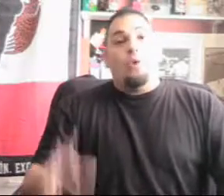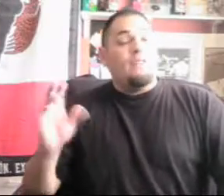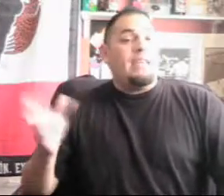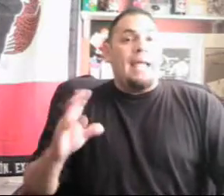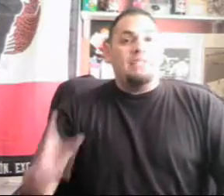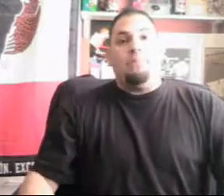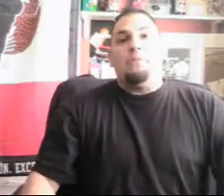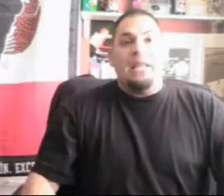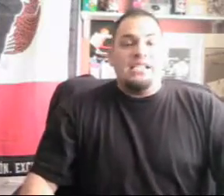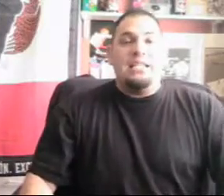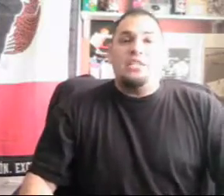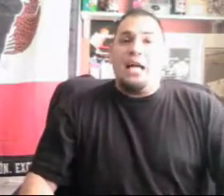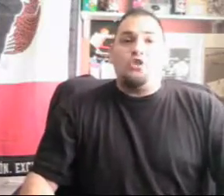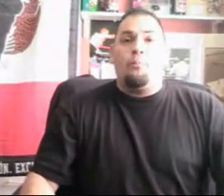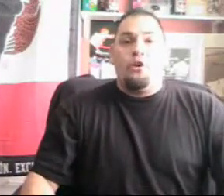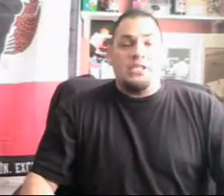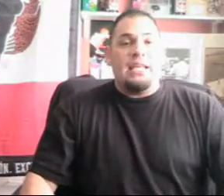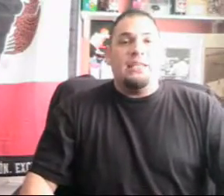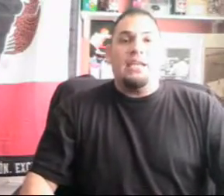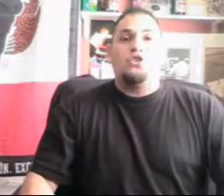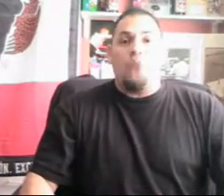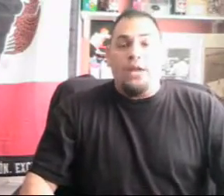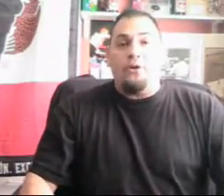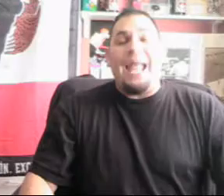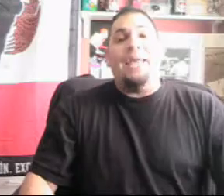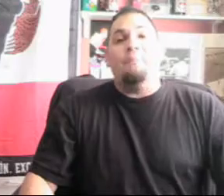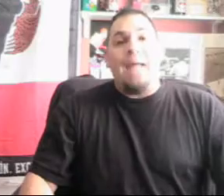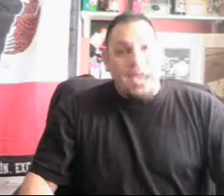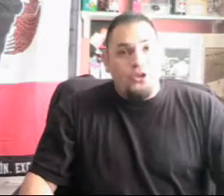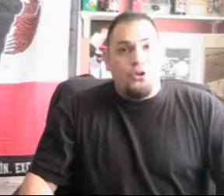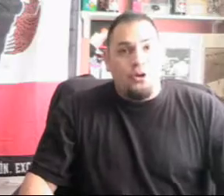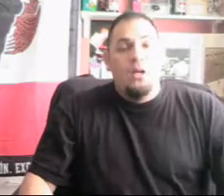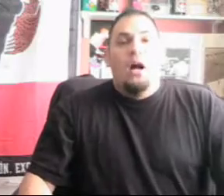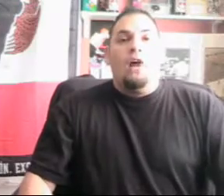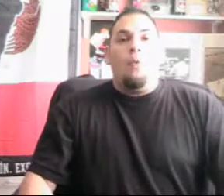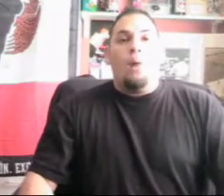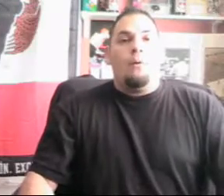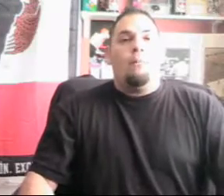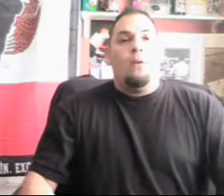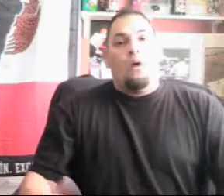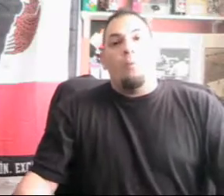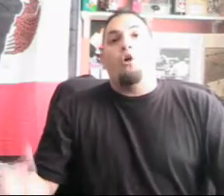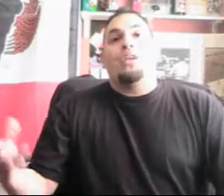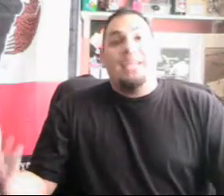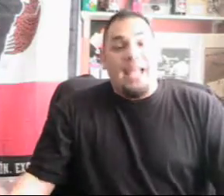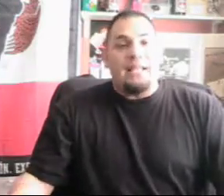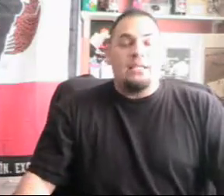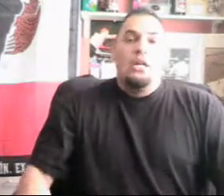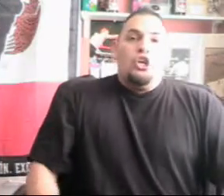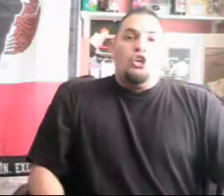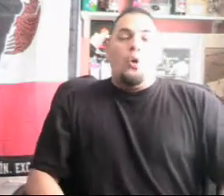one of the names that have been mentioned is Nacho Bernstein, the trainer and manager of Juan Manuel Marquez. You know,